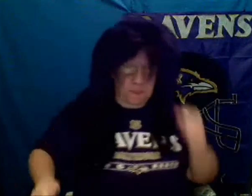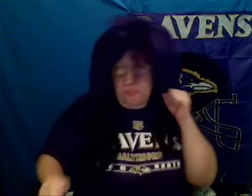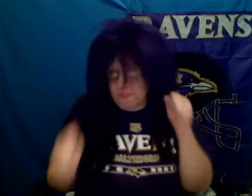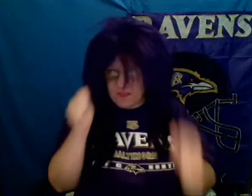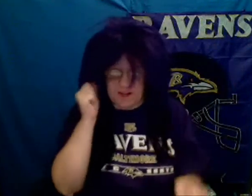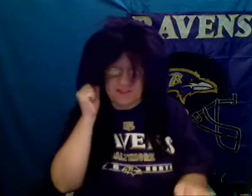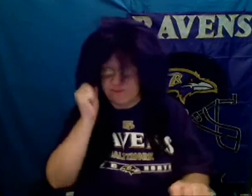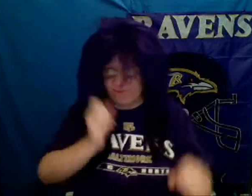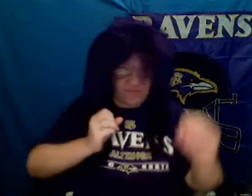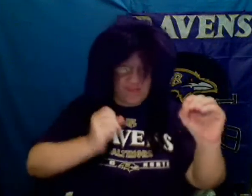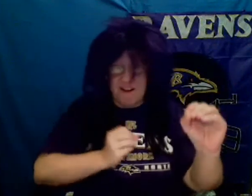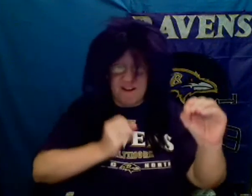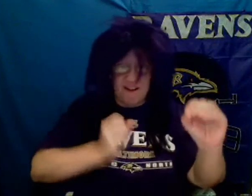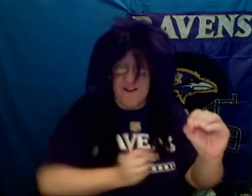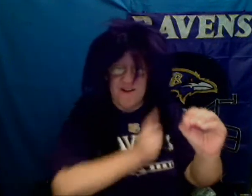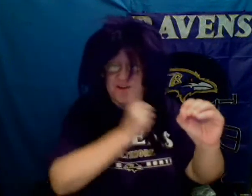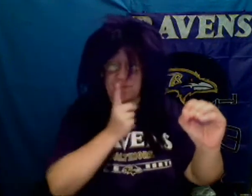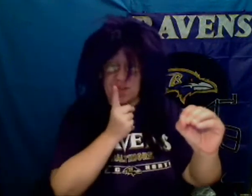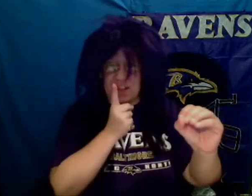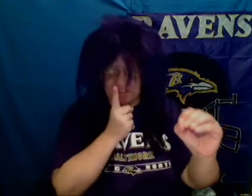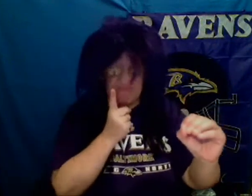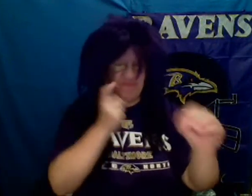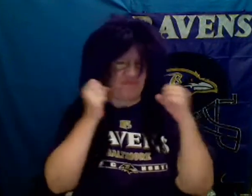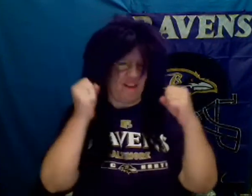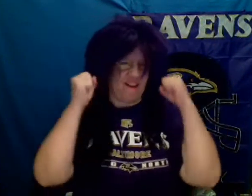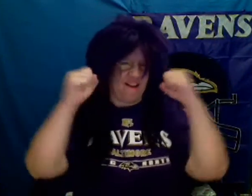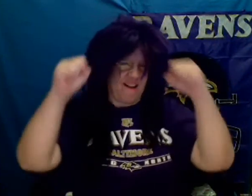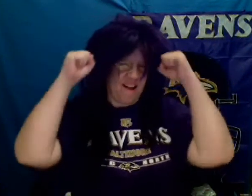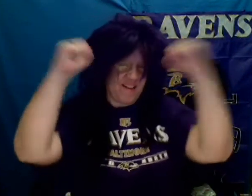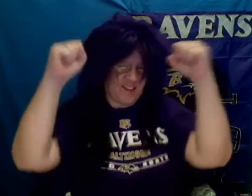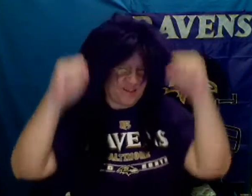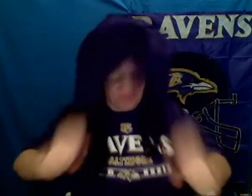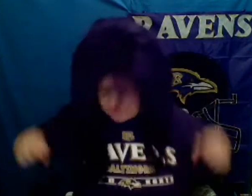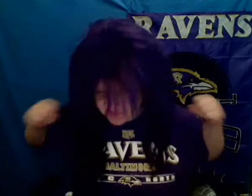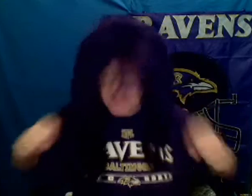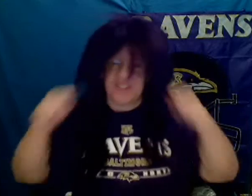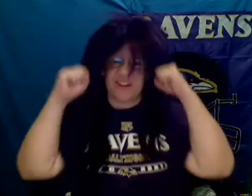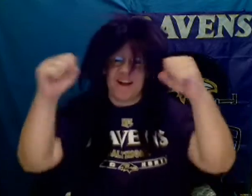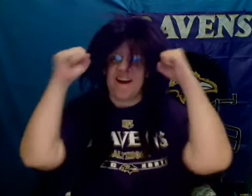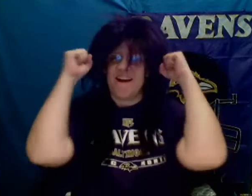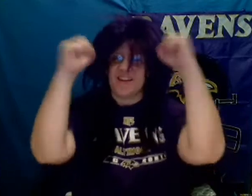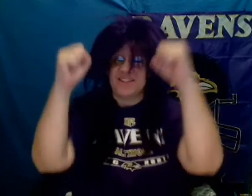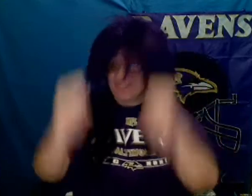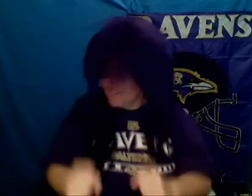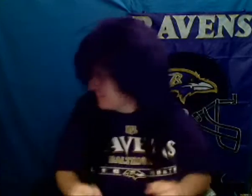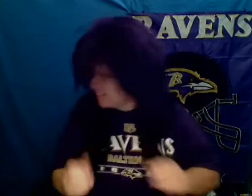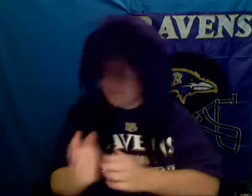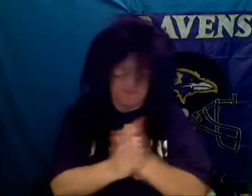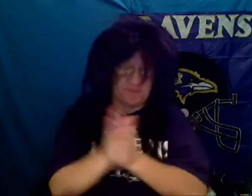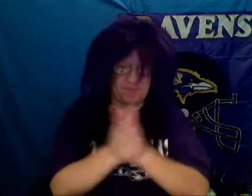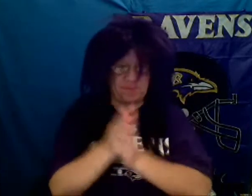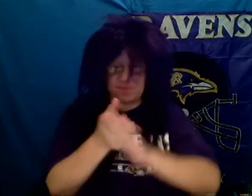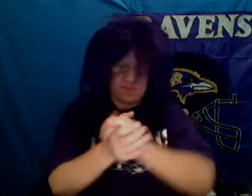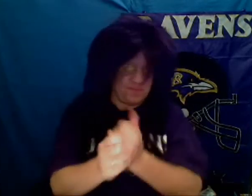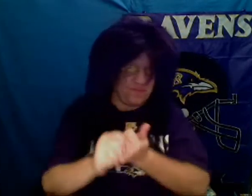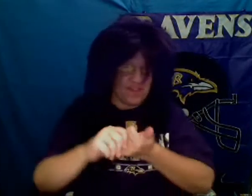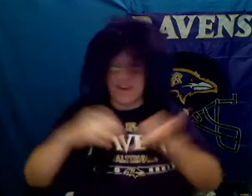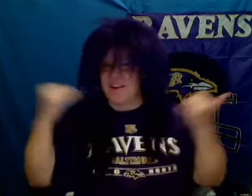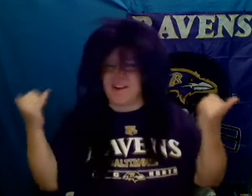This new building in building island. And that's the building, to happened This is the new